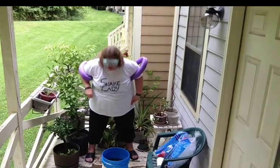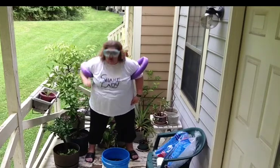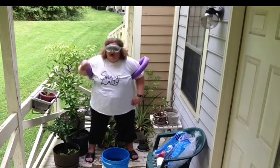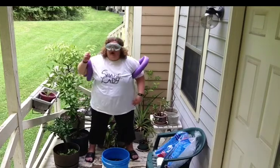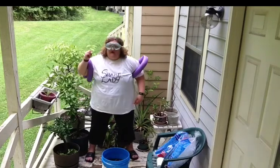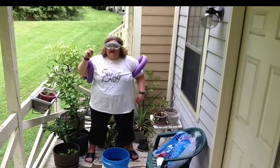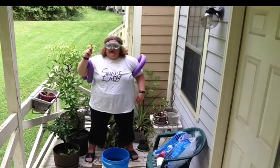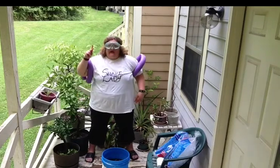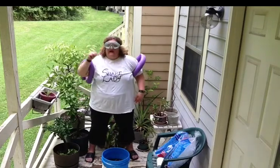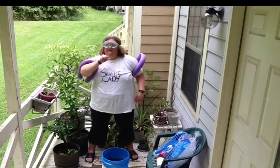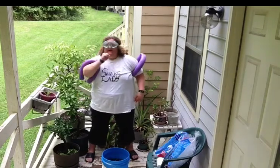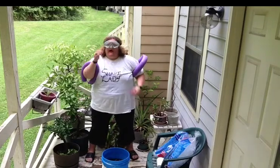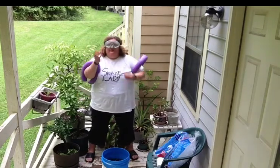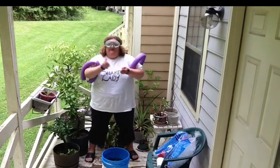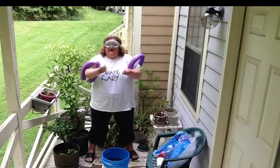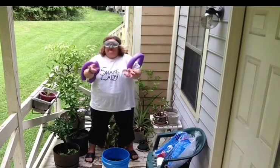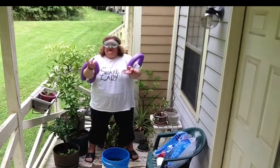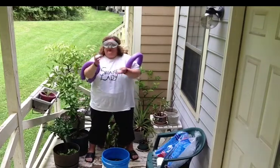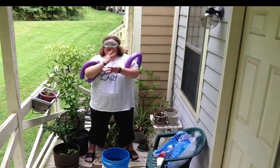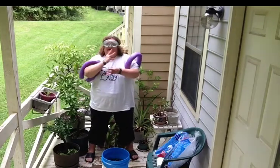Okay I'm not wasting water.